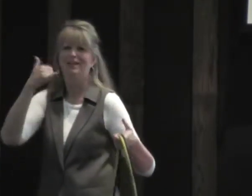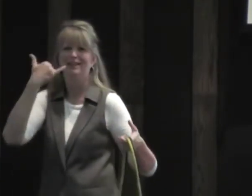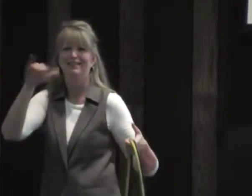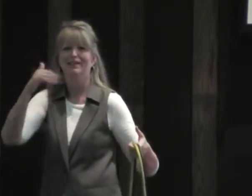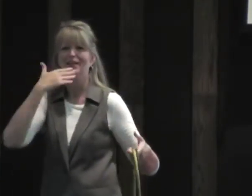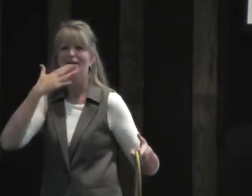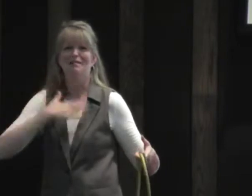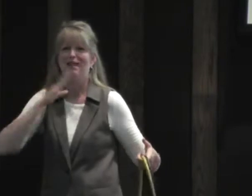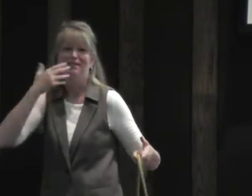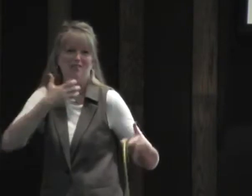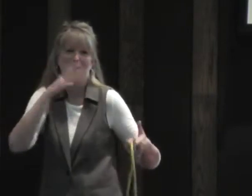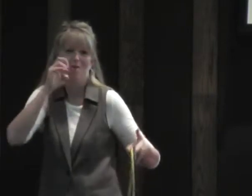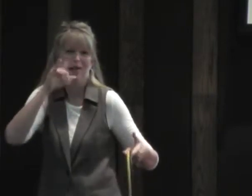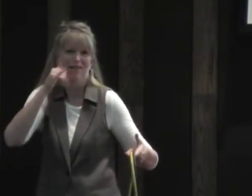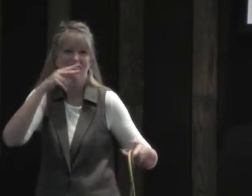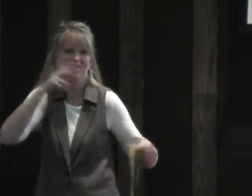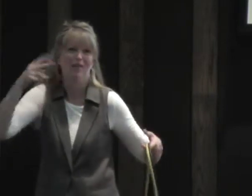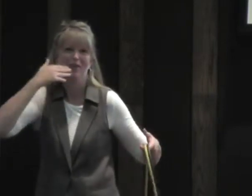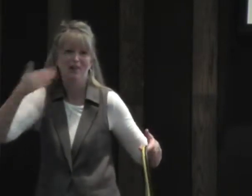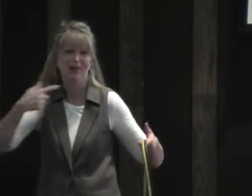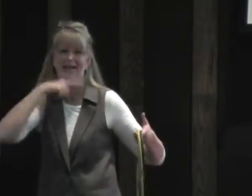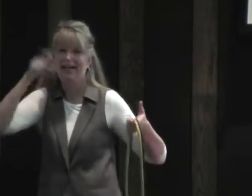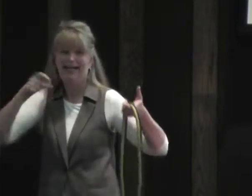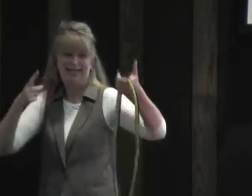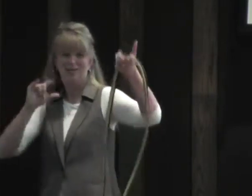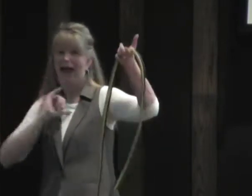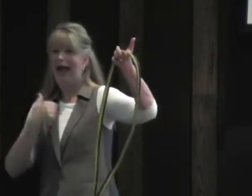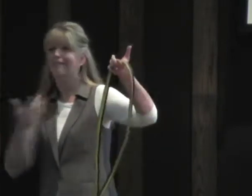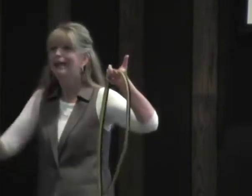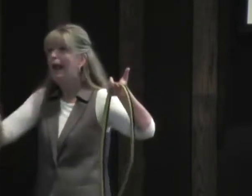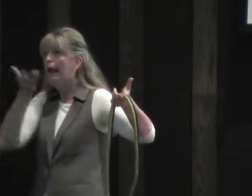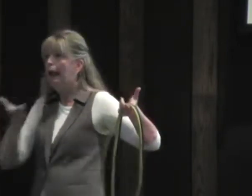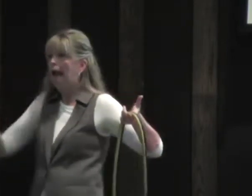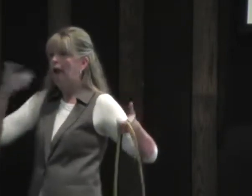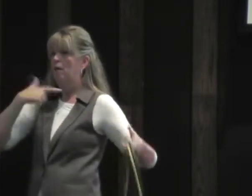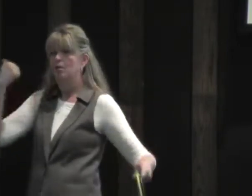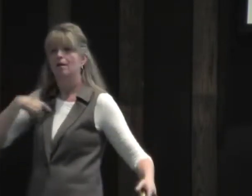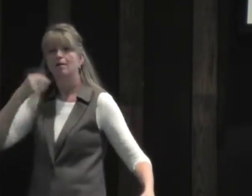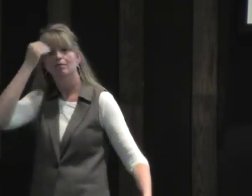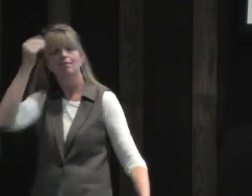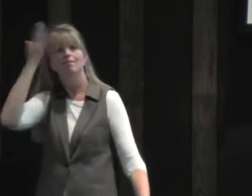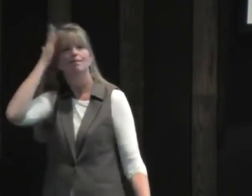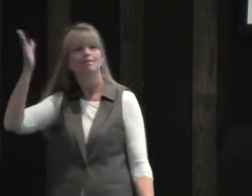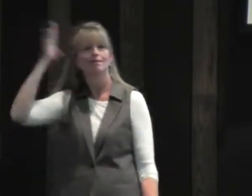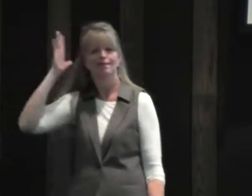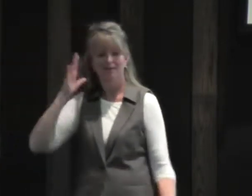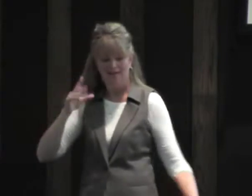Because my car still runs really well. But I have these now. I don't want to carry them with me because